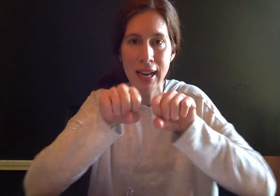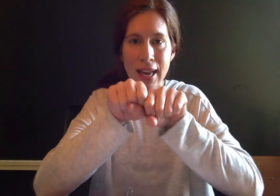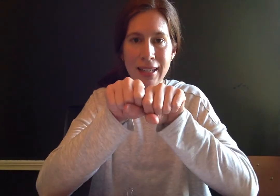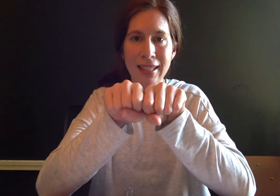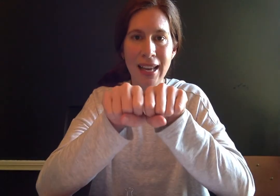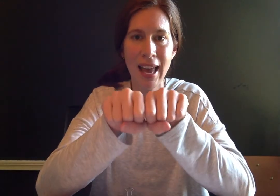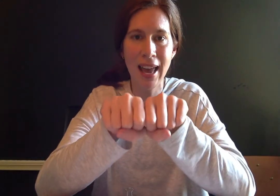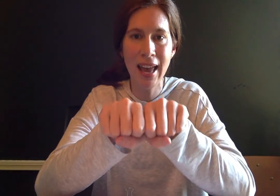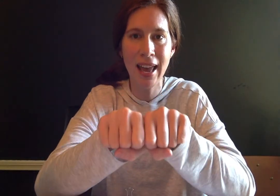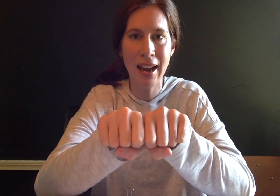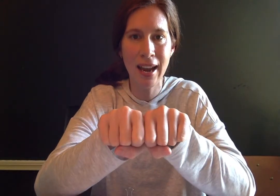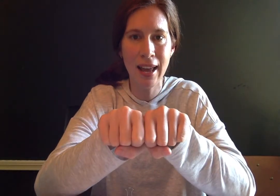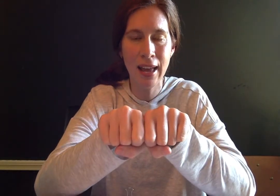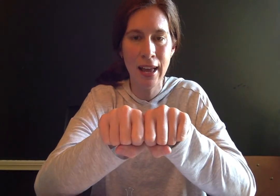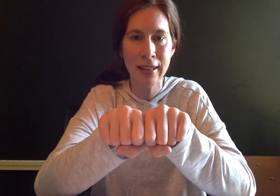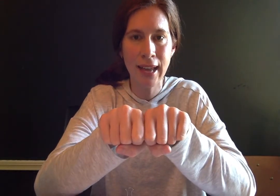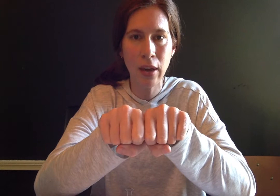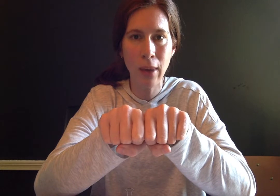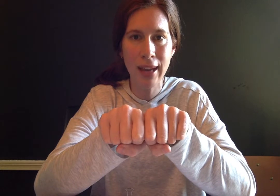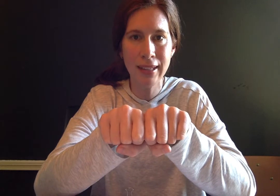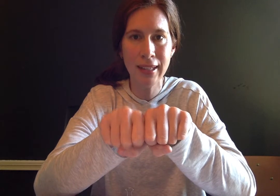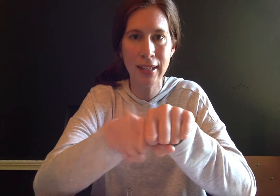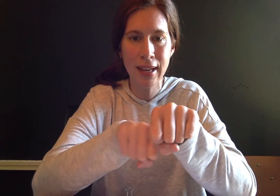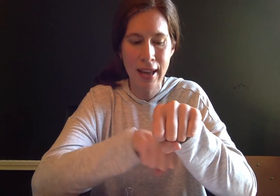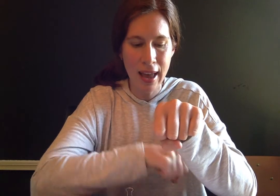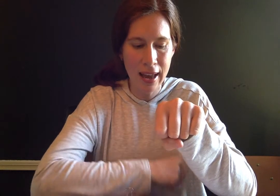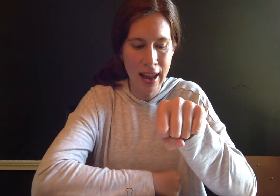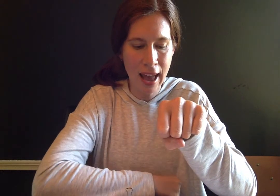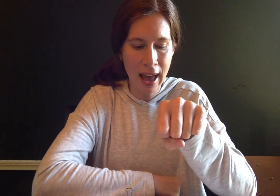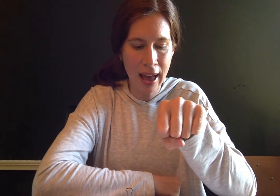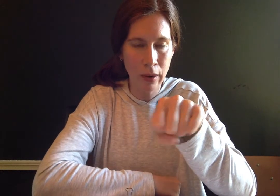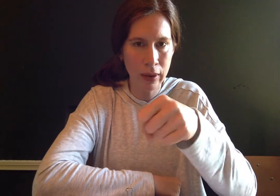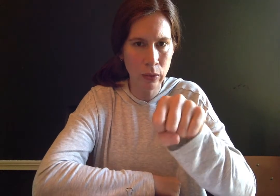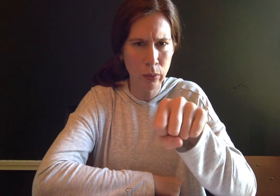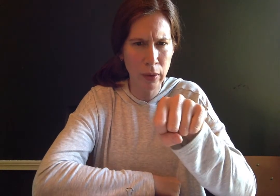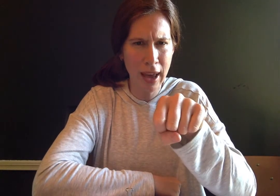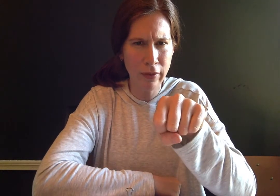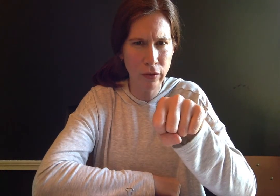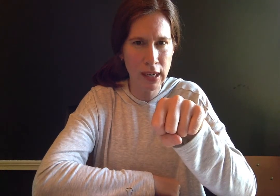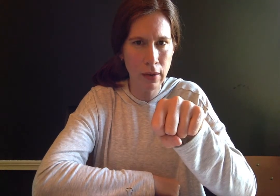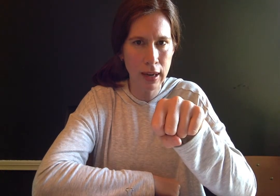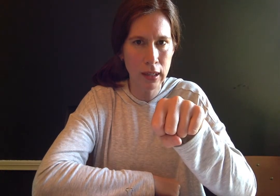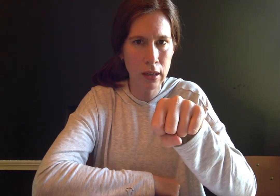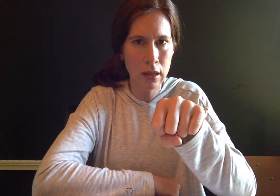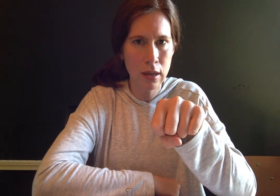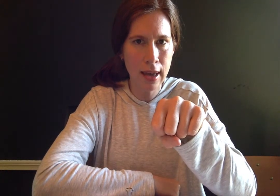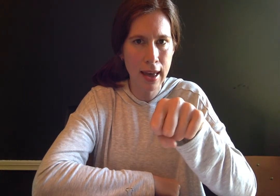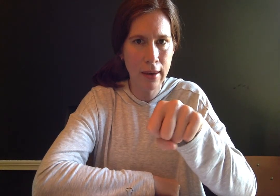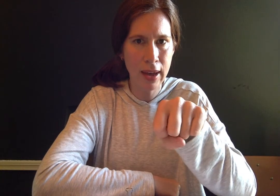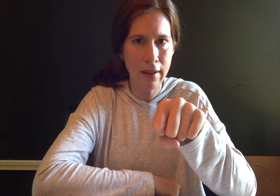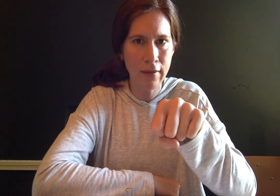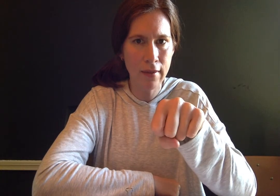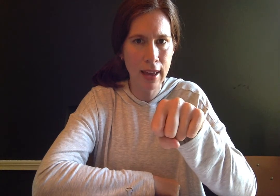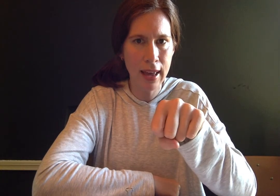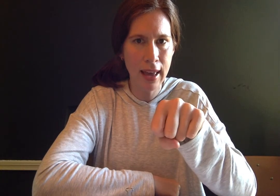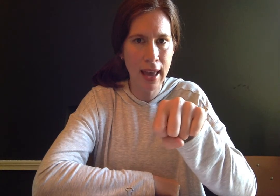ten take away t and at what what do we have if we take away t we have n